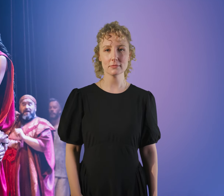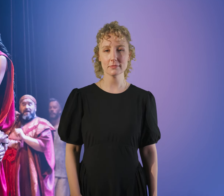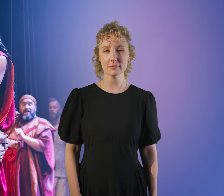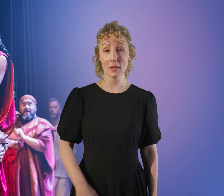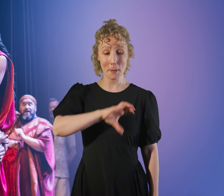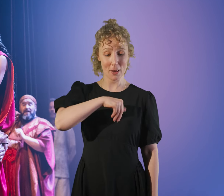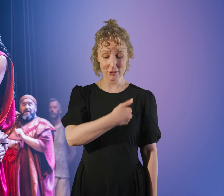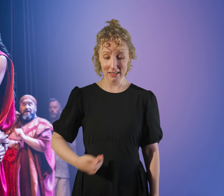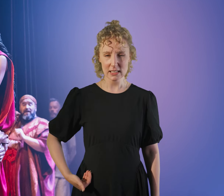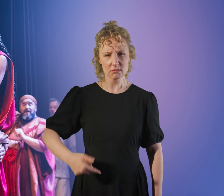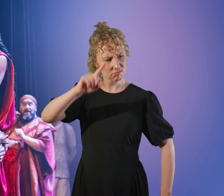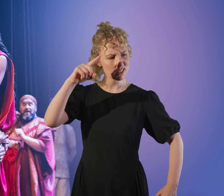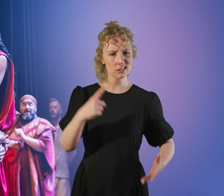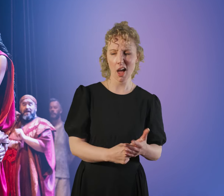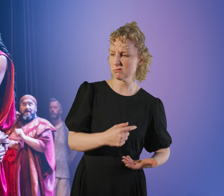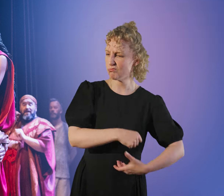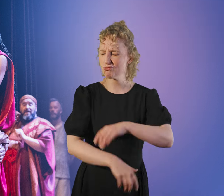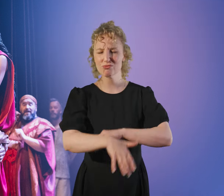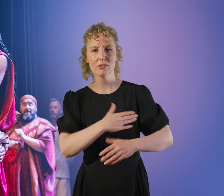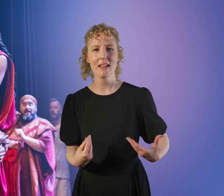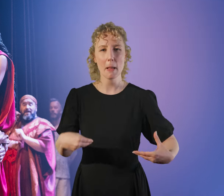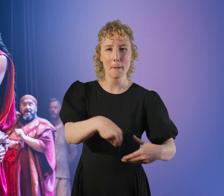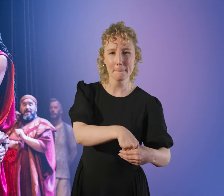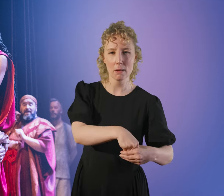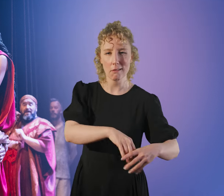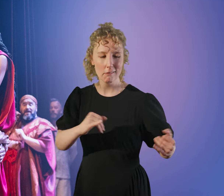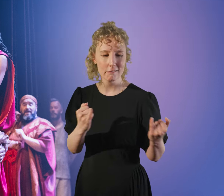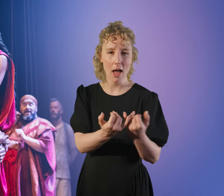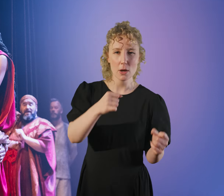Pericles wins the tournament and marries Thaisa.